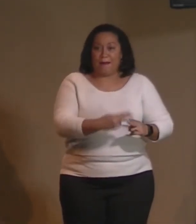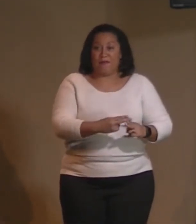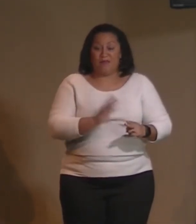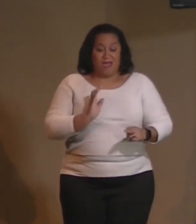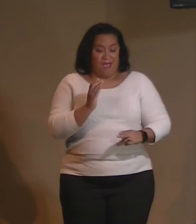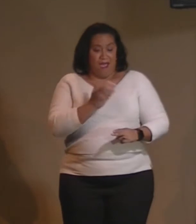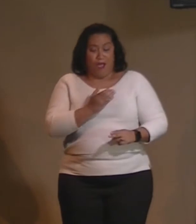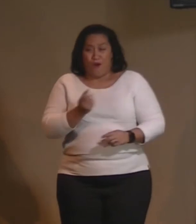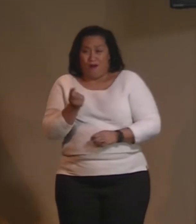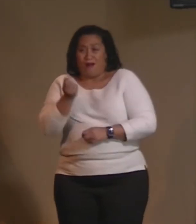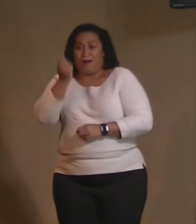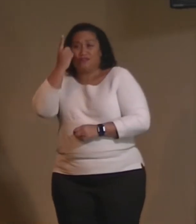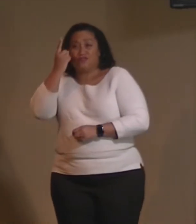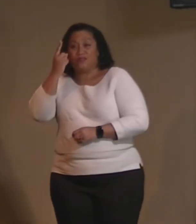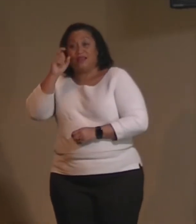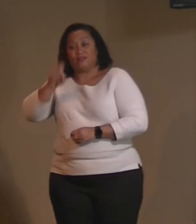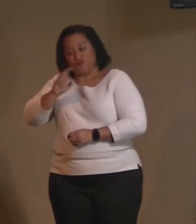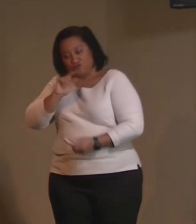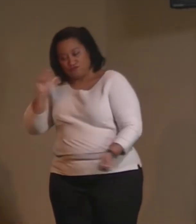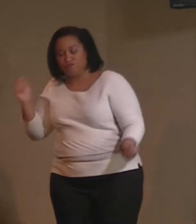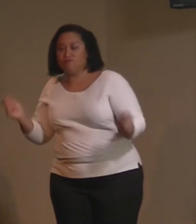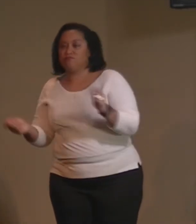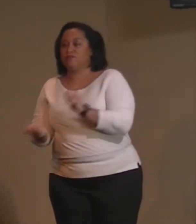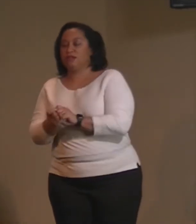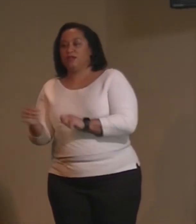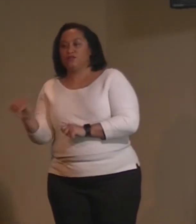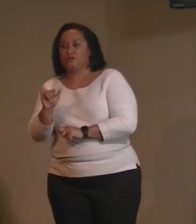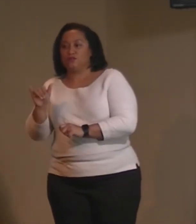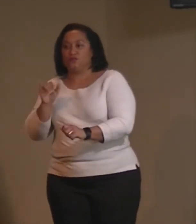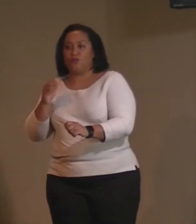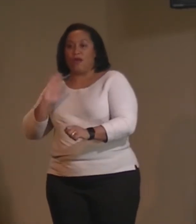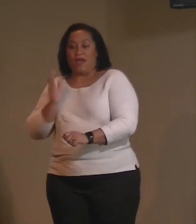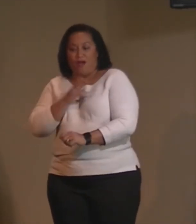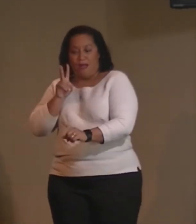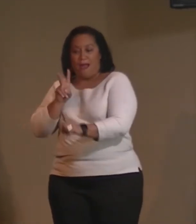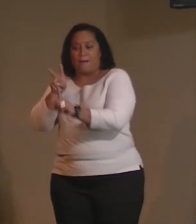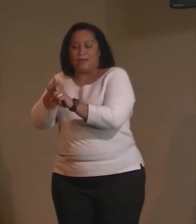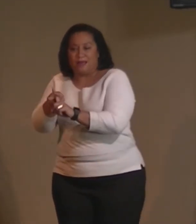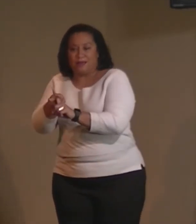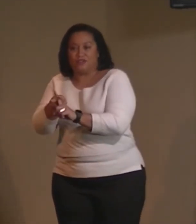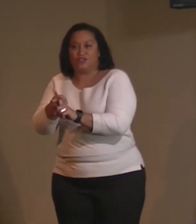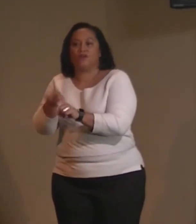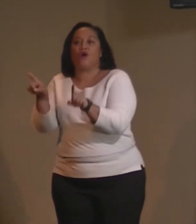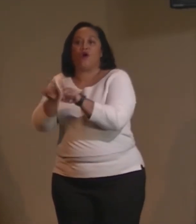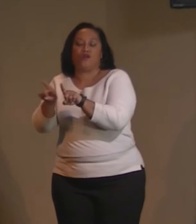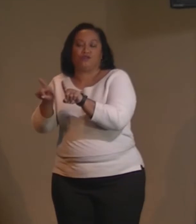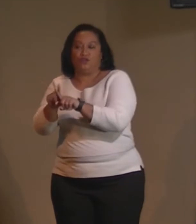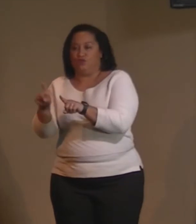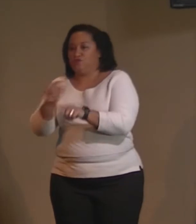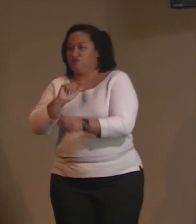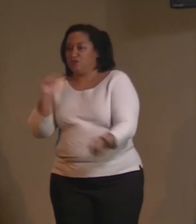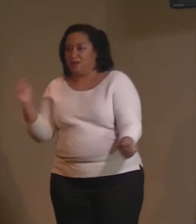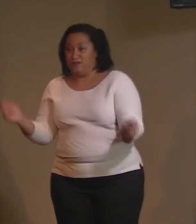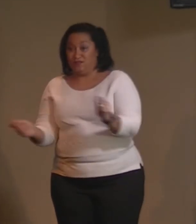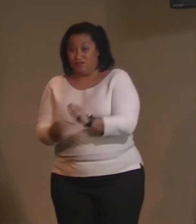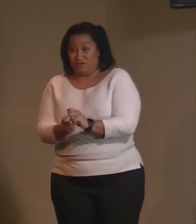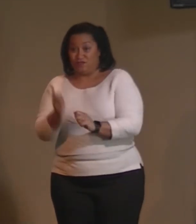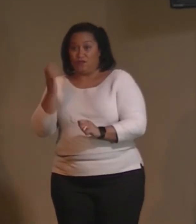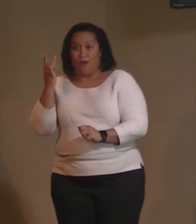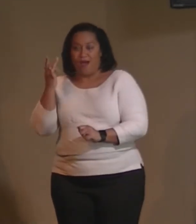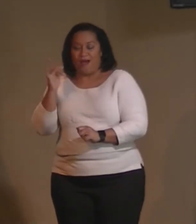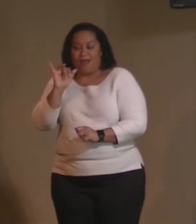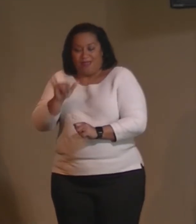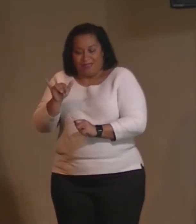understanding of this philosophy and application of it. Because that's ultimately the thing that matters.